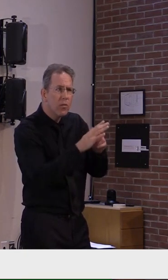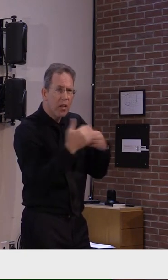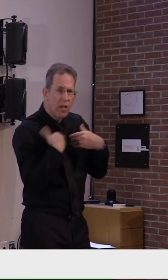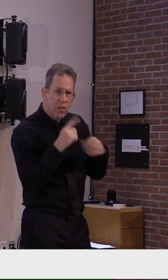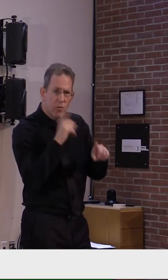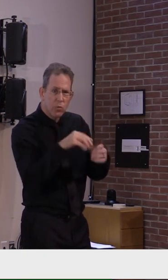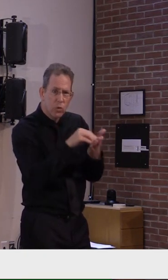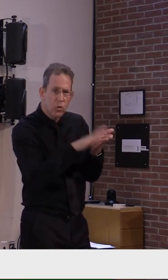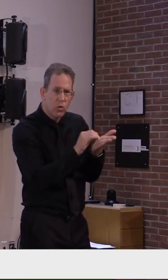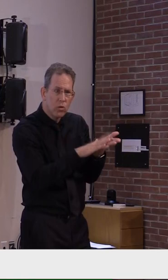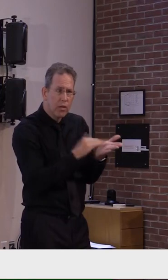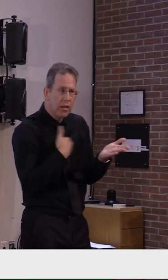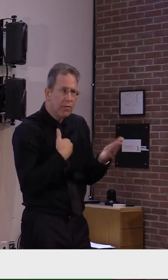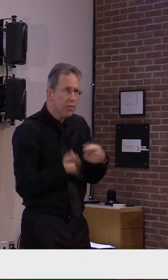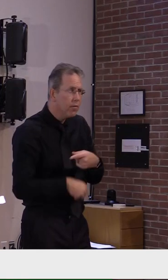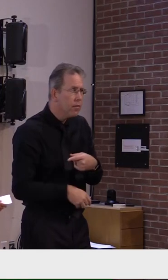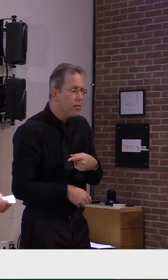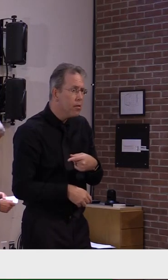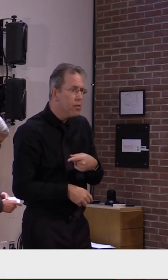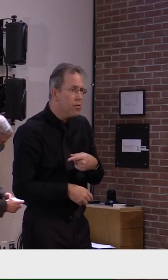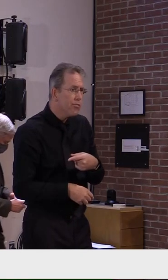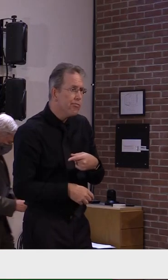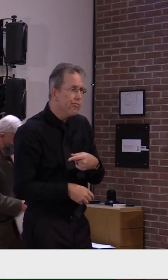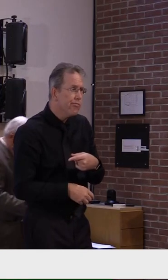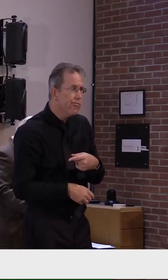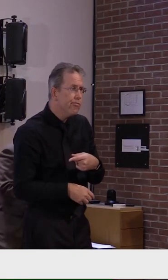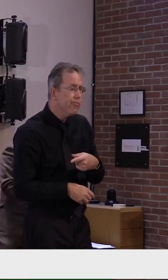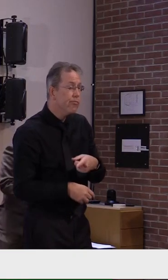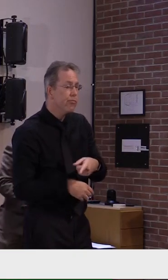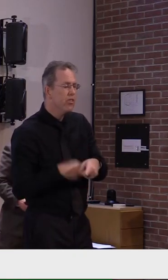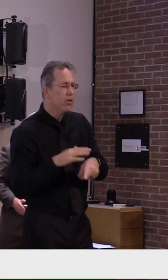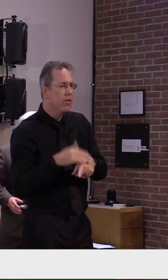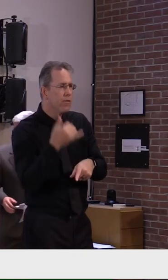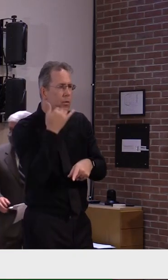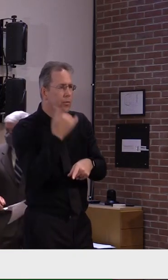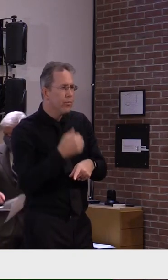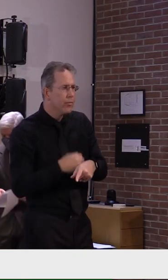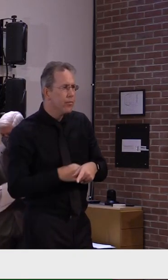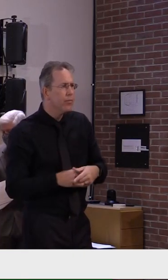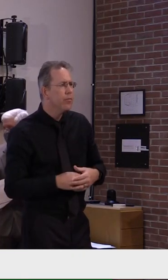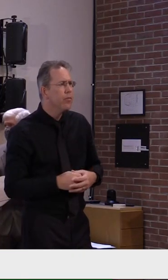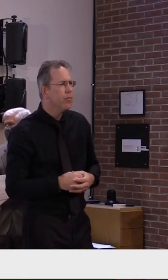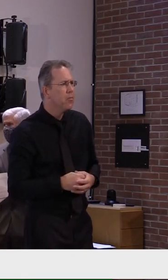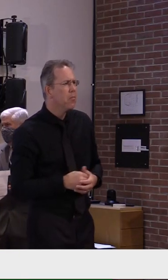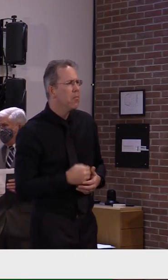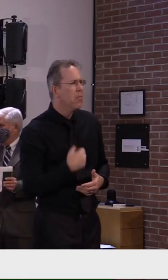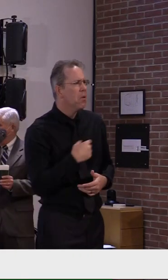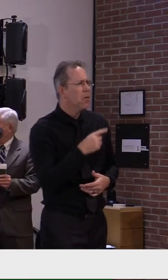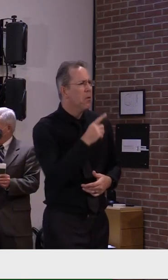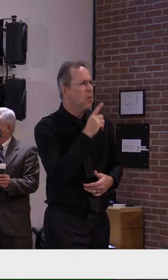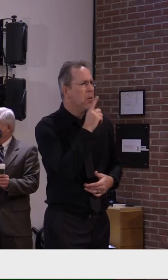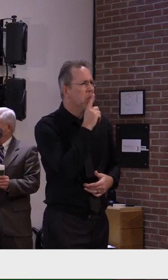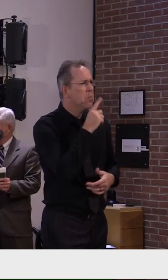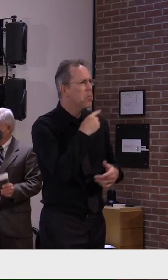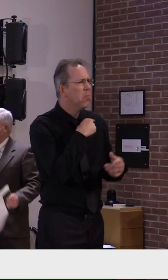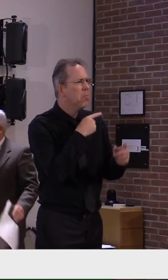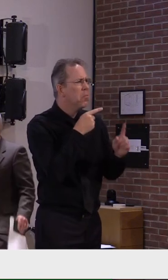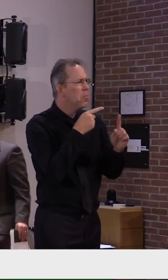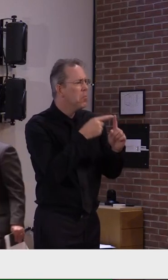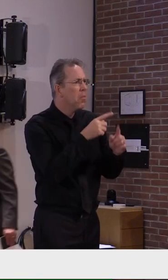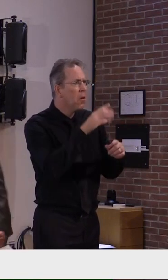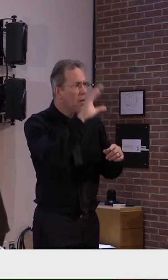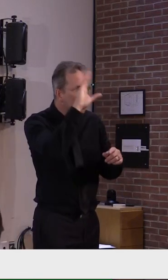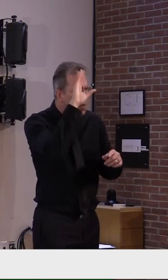Thanks for the question, Mike. There's never been a specific requirement. We sort of put an open line of